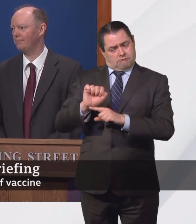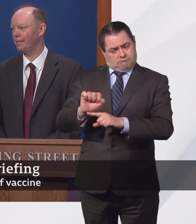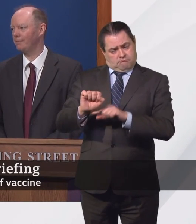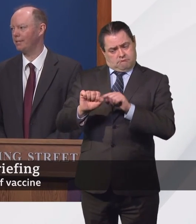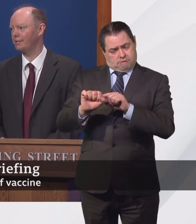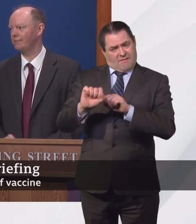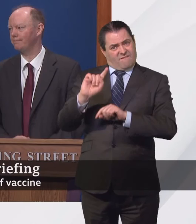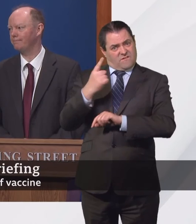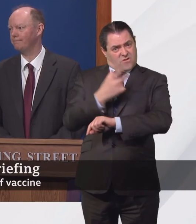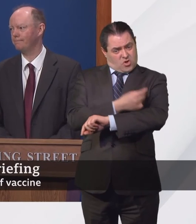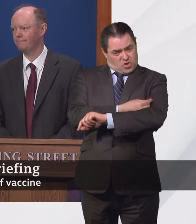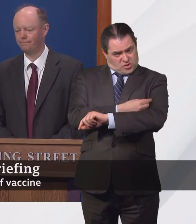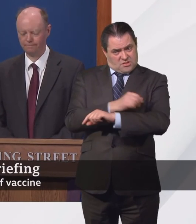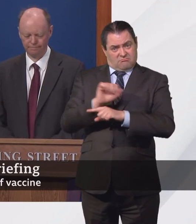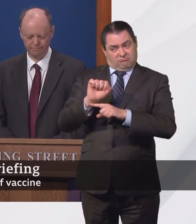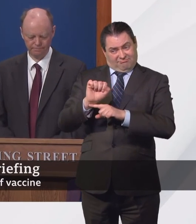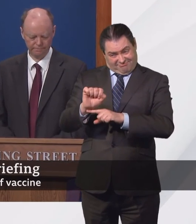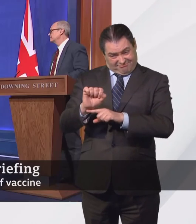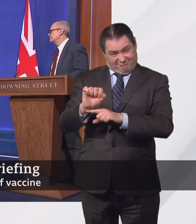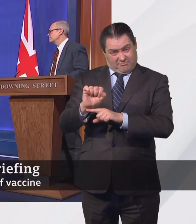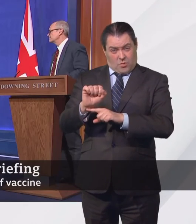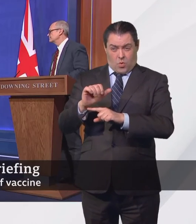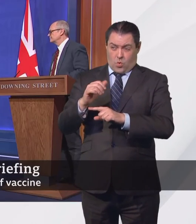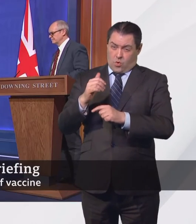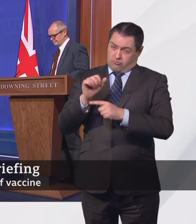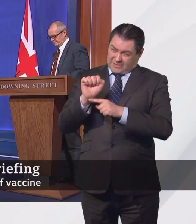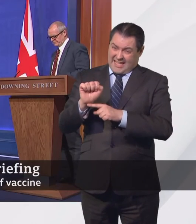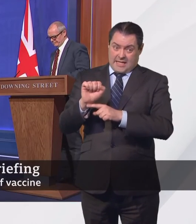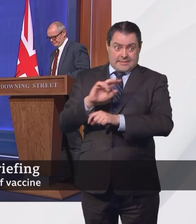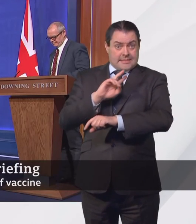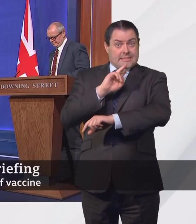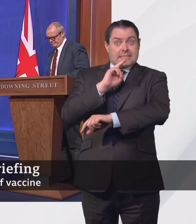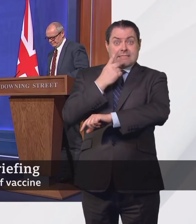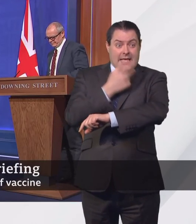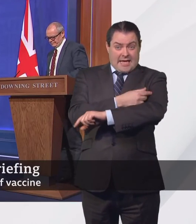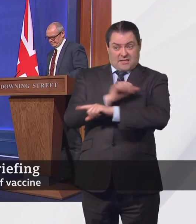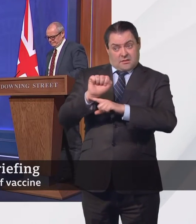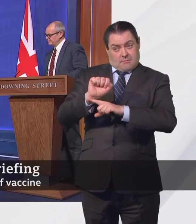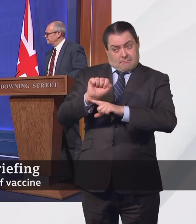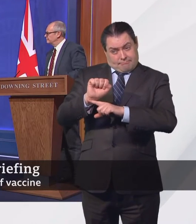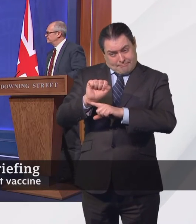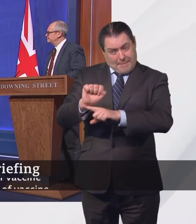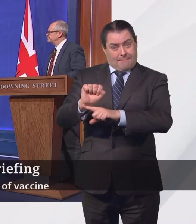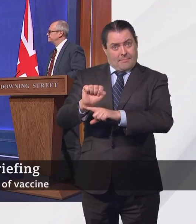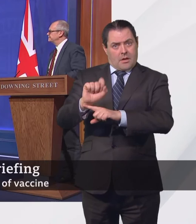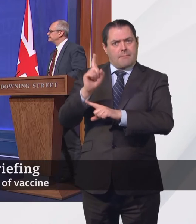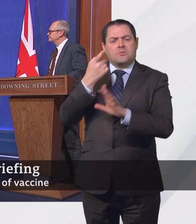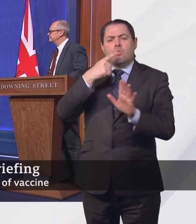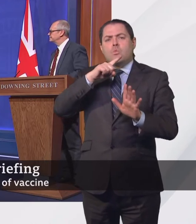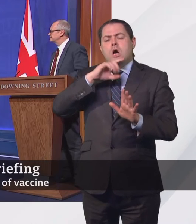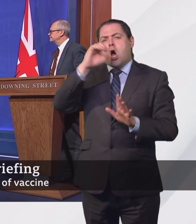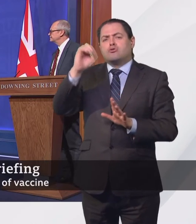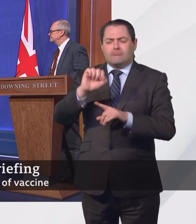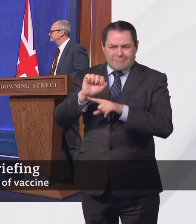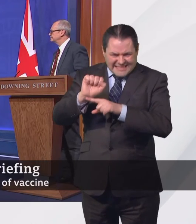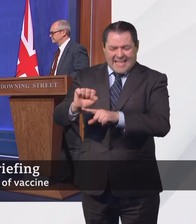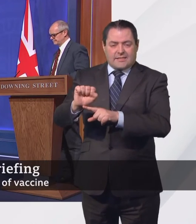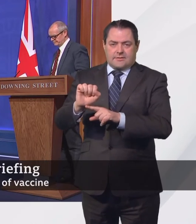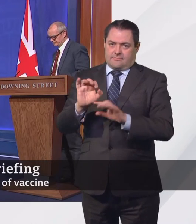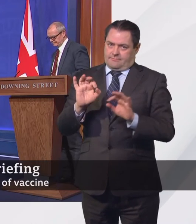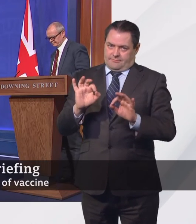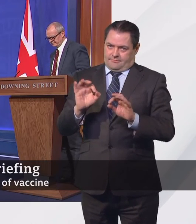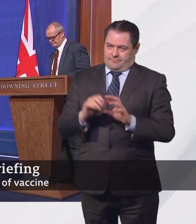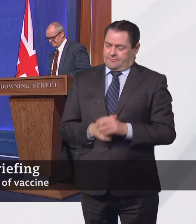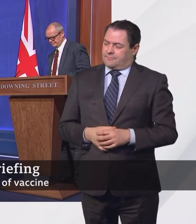absolutely complete protection. I think that's an incredibly important point for everybody to remember right now. Jason, think the answer